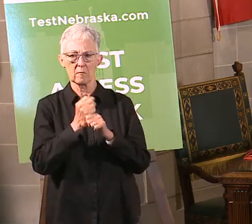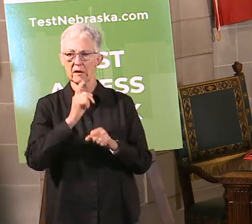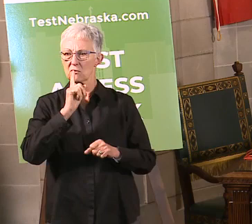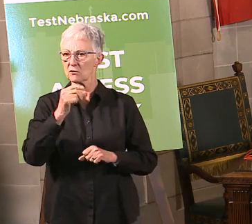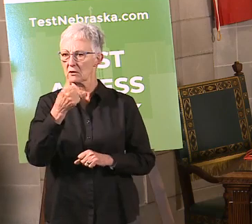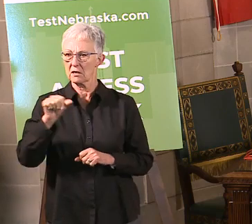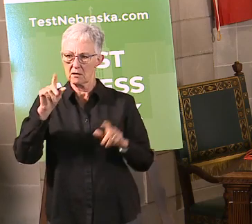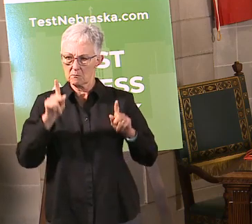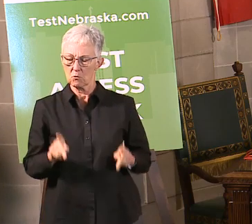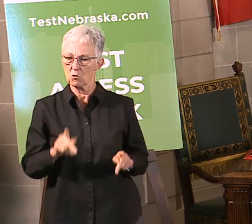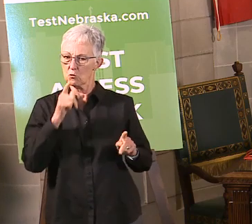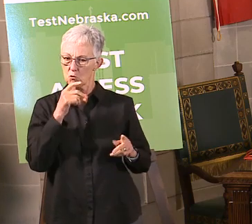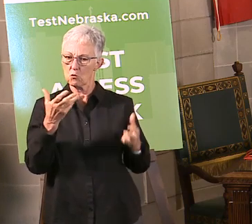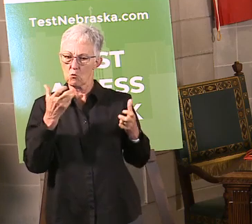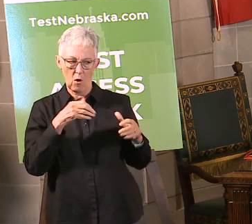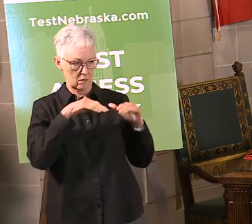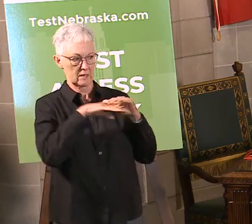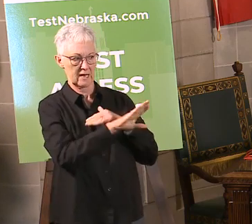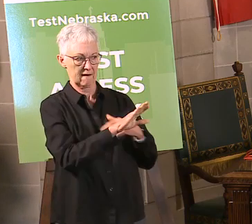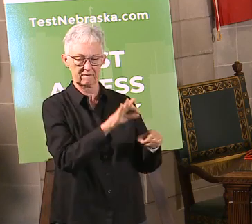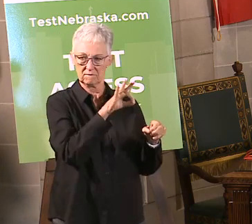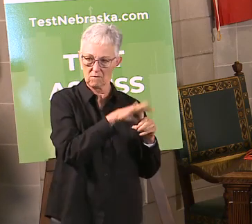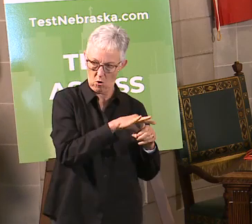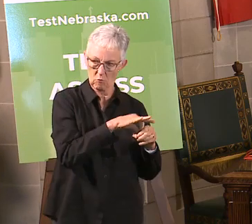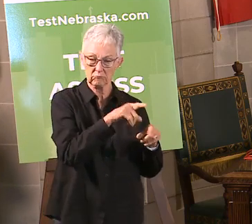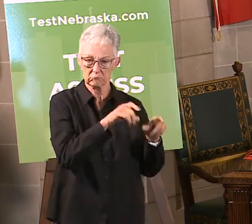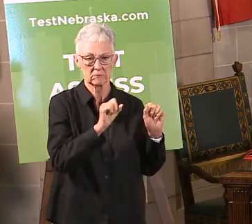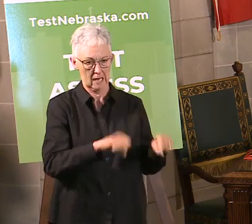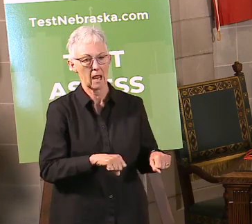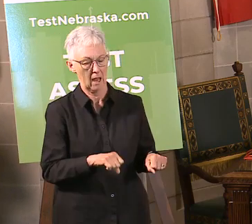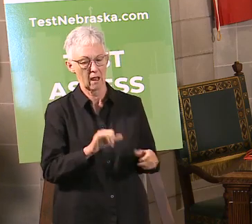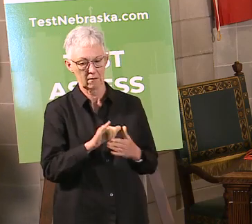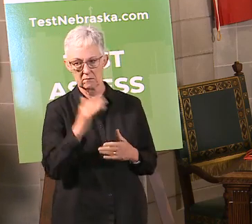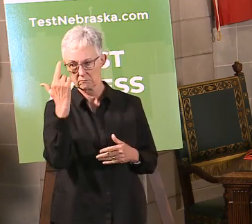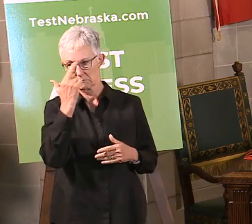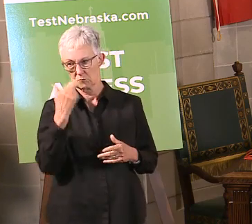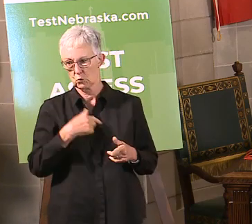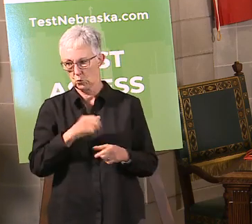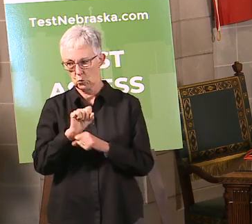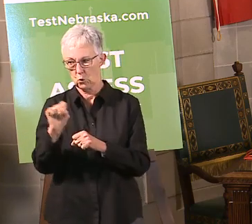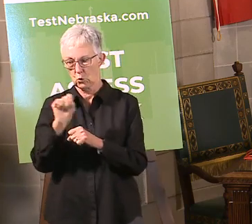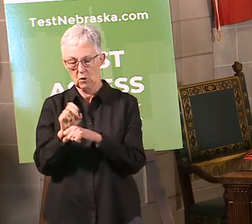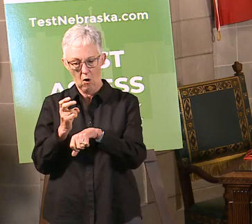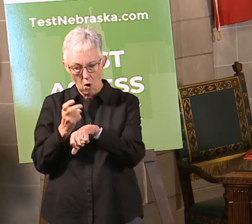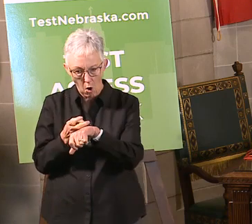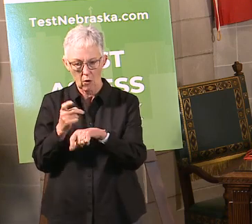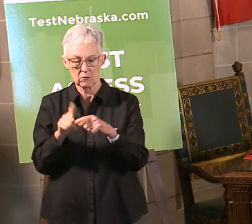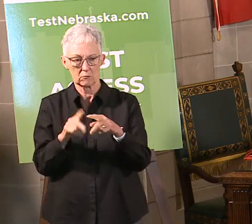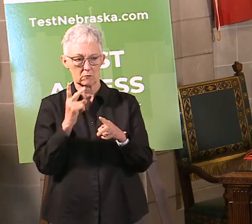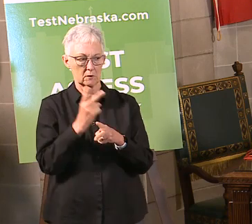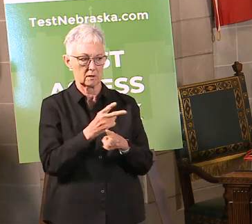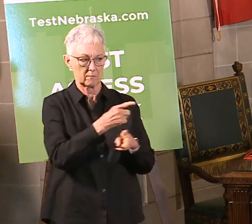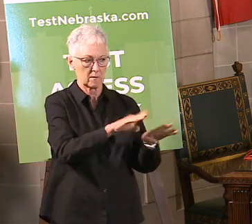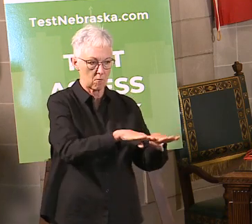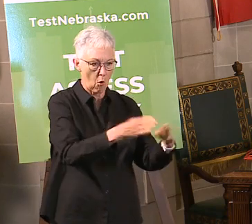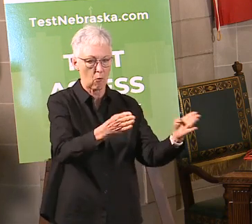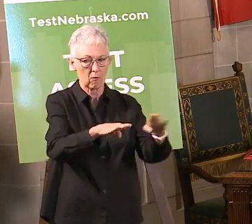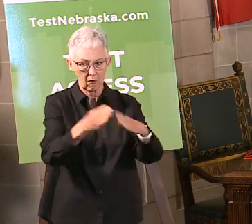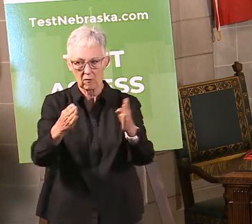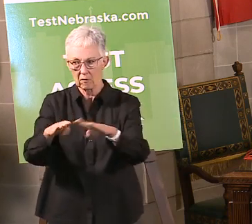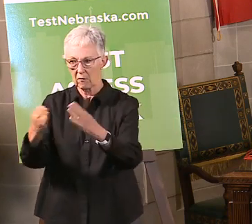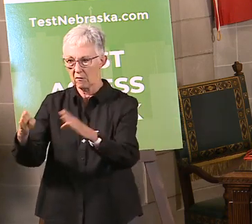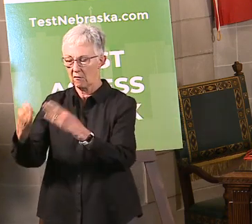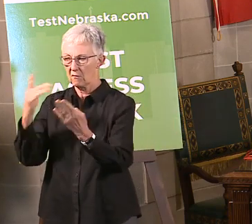wants to go to the polls is not disenfranchised, and that's why we've been working so hard to be able to keep these polls open. I know the Secretary of State and his team have been working